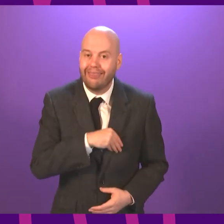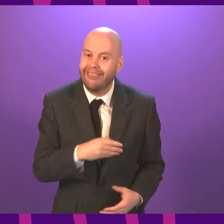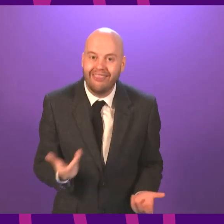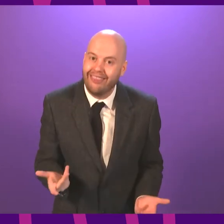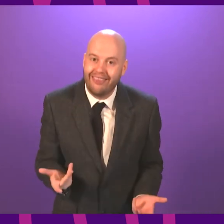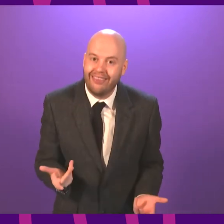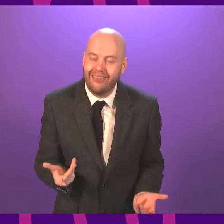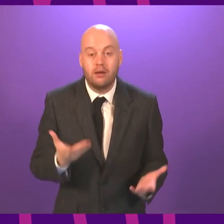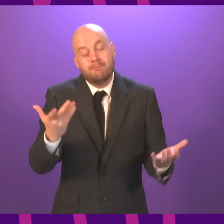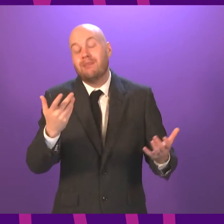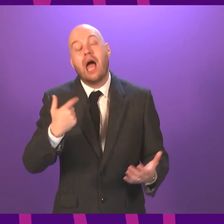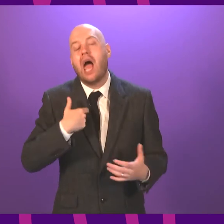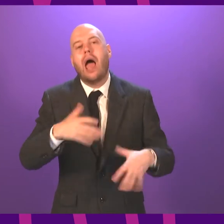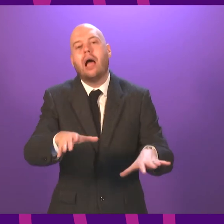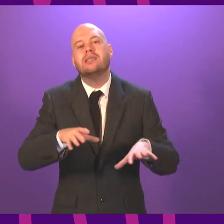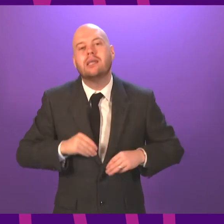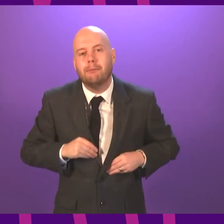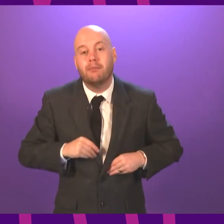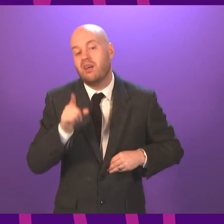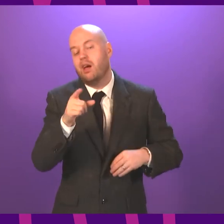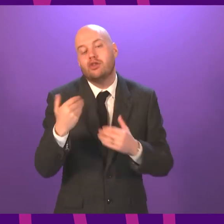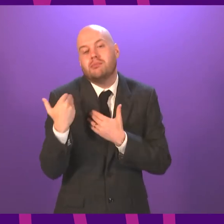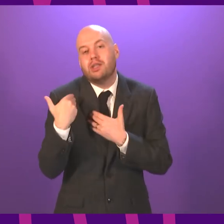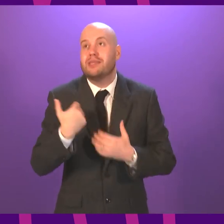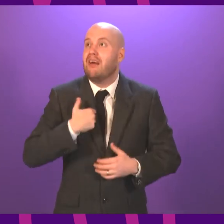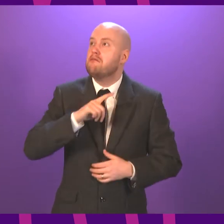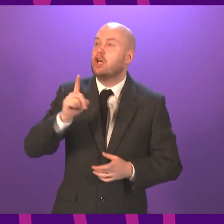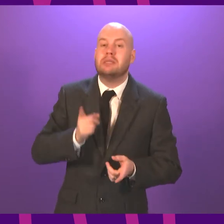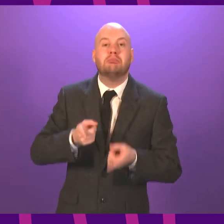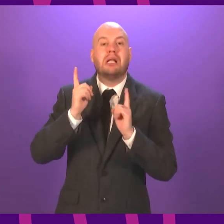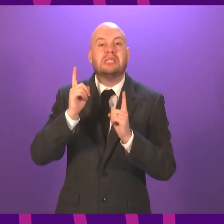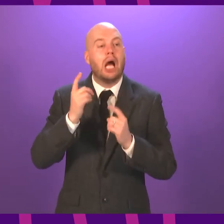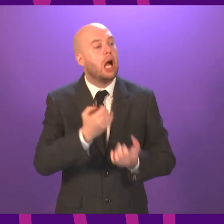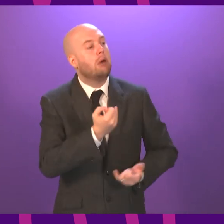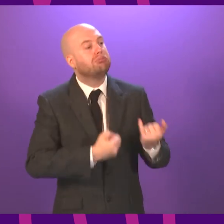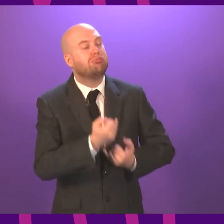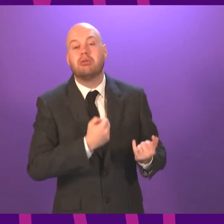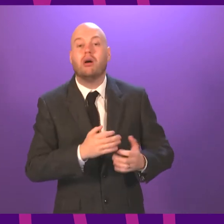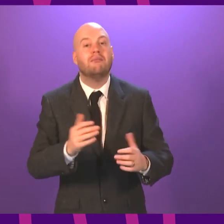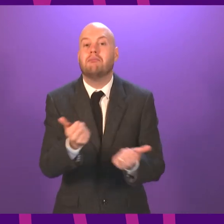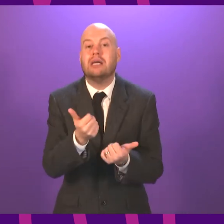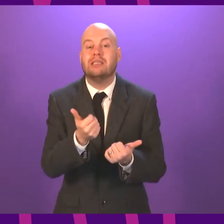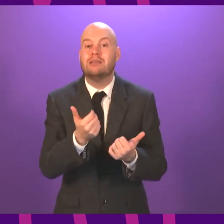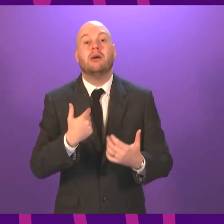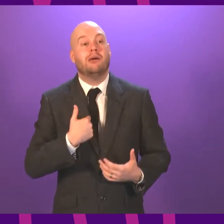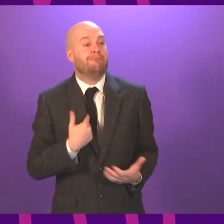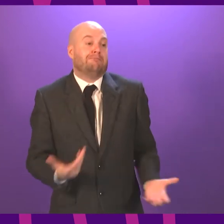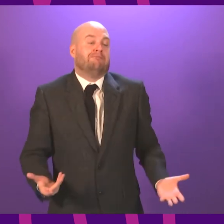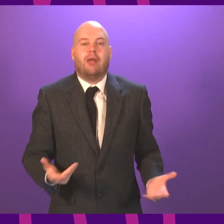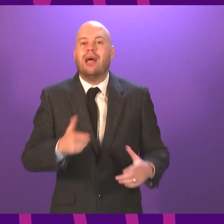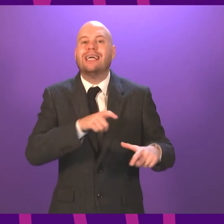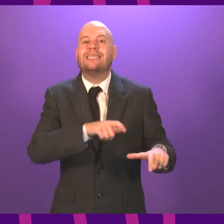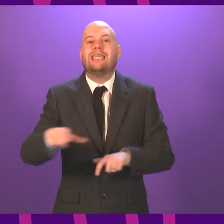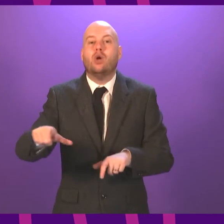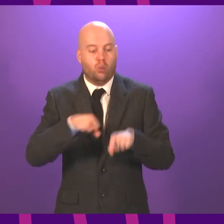not complaining about that. But this is not an easy situation for anybody to be in. I will continue, as I have done from day one, to take the